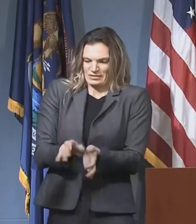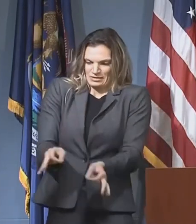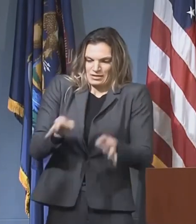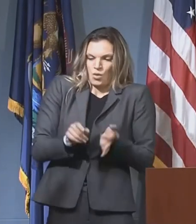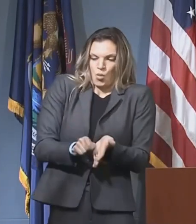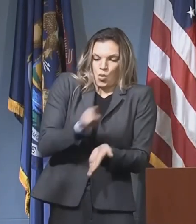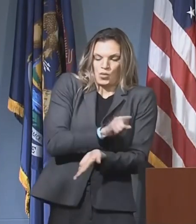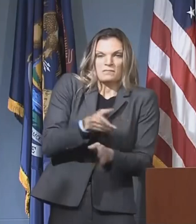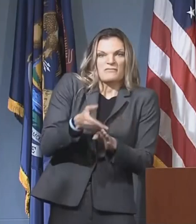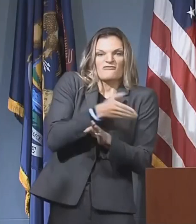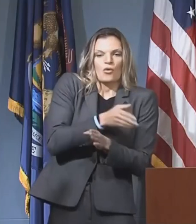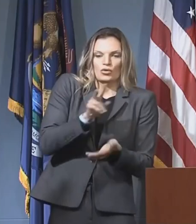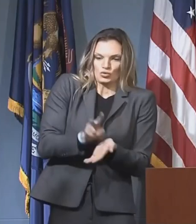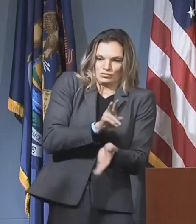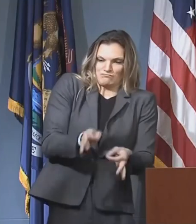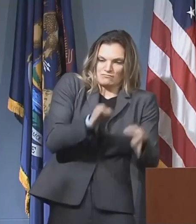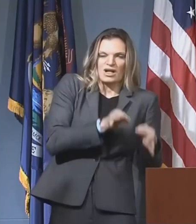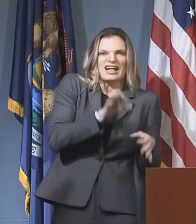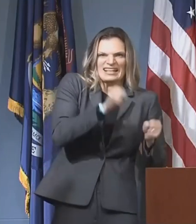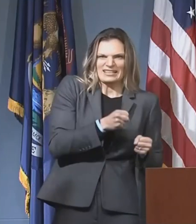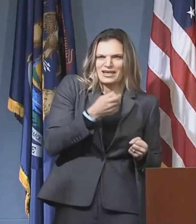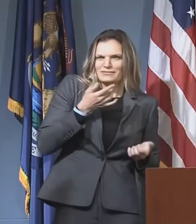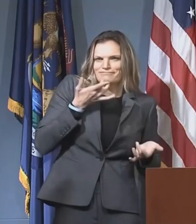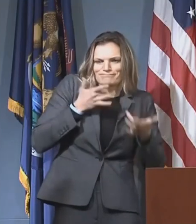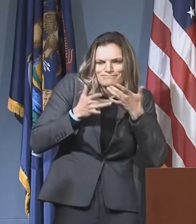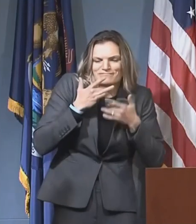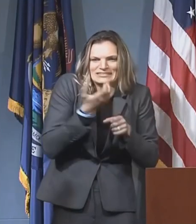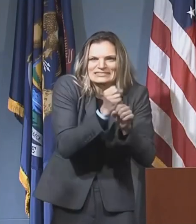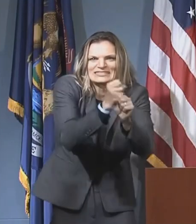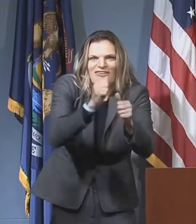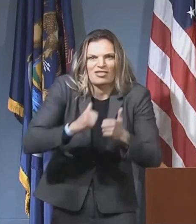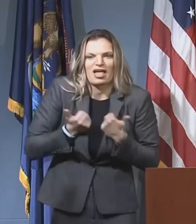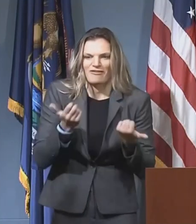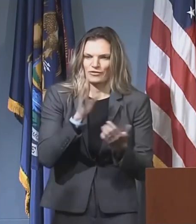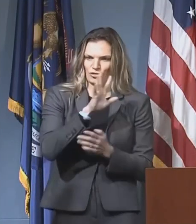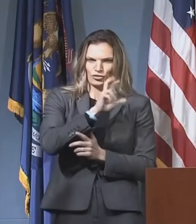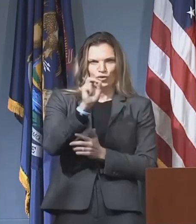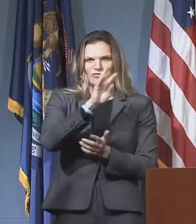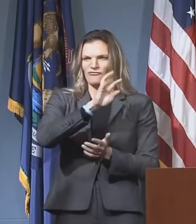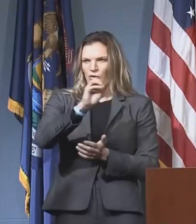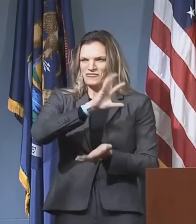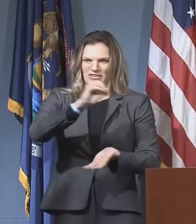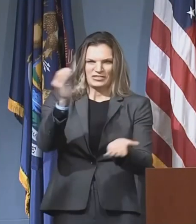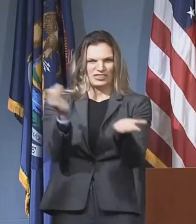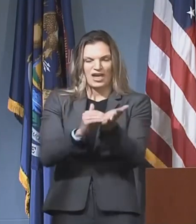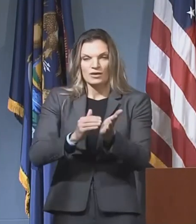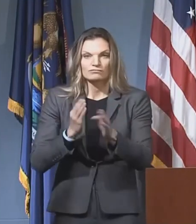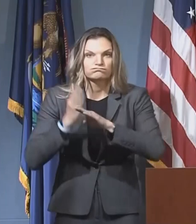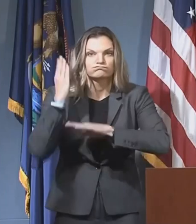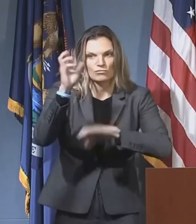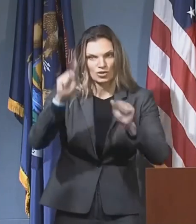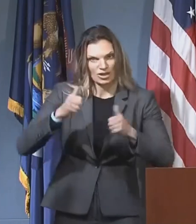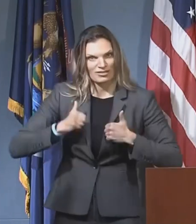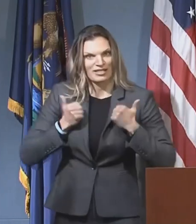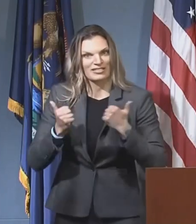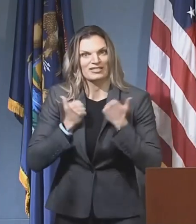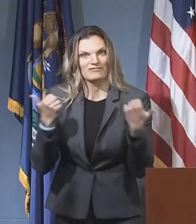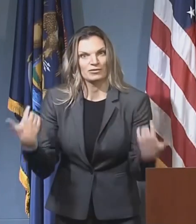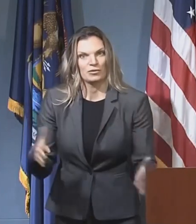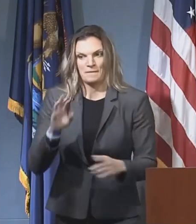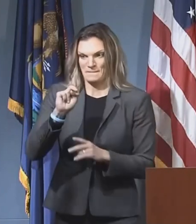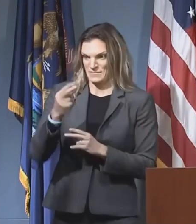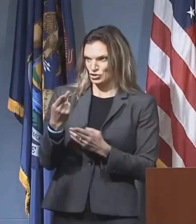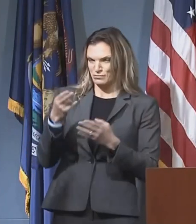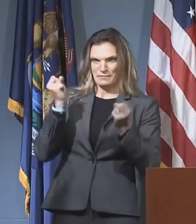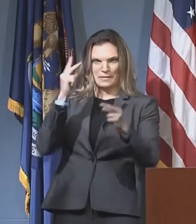,000. Lives that would have been spared in March and April. And we know in Michigan, 6,552 people have